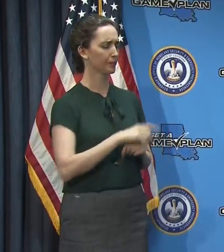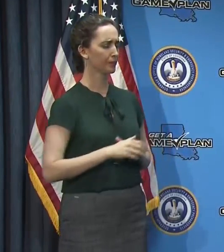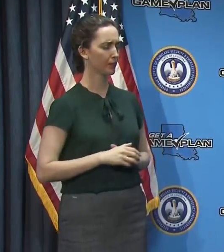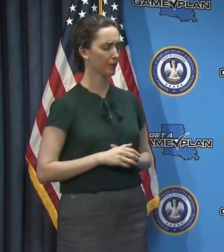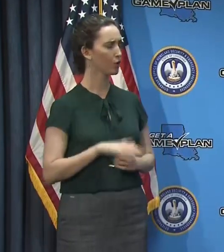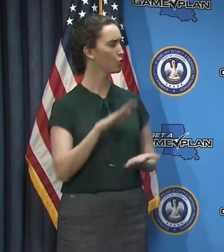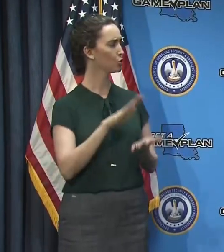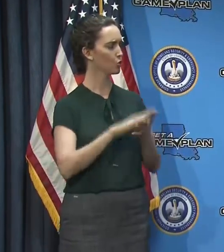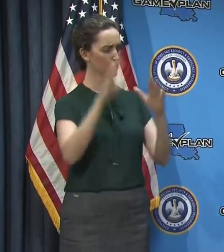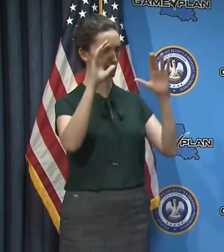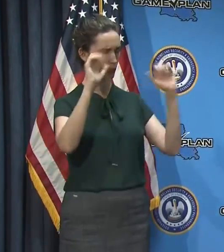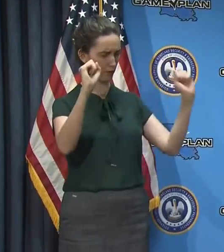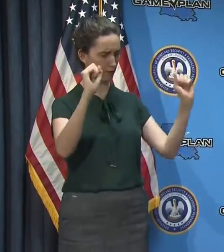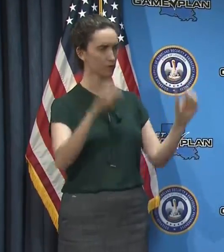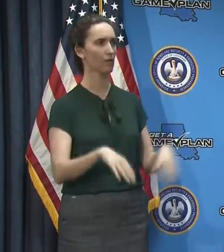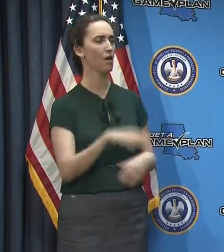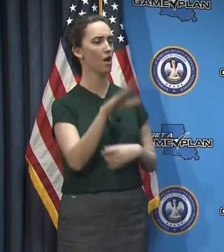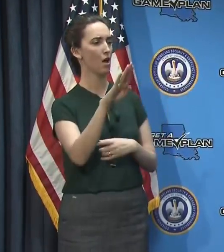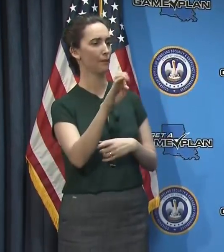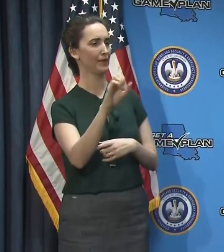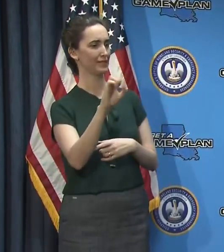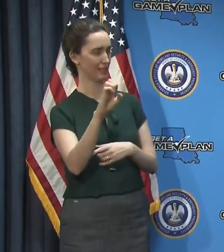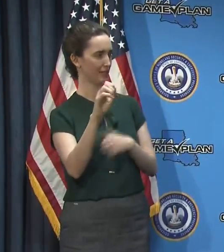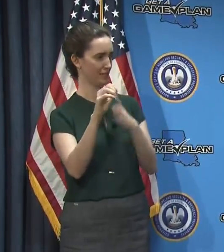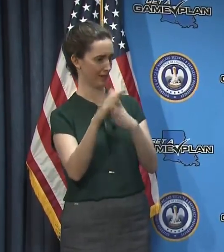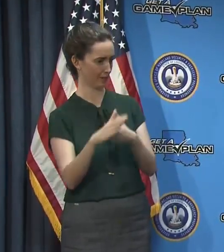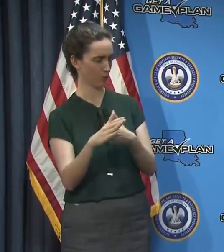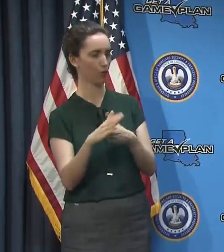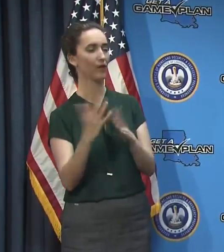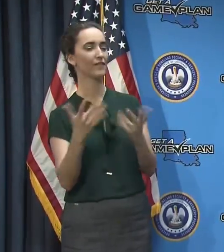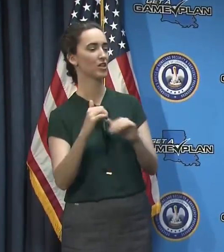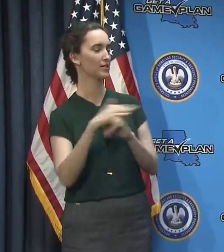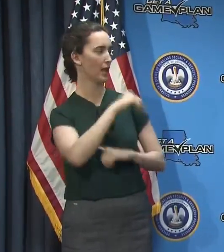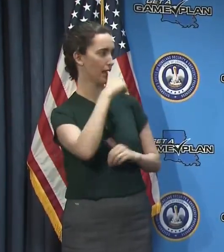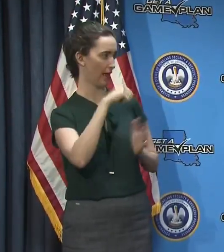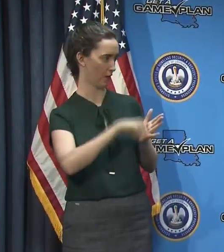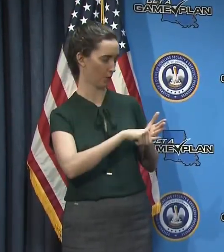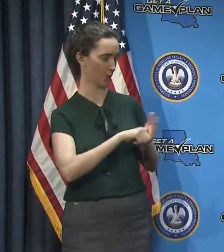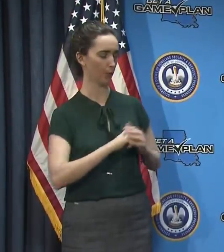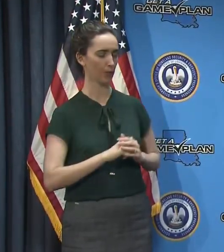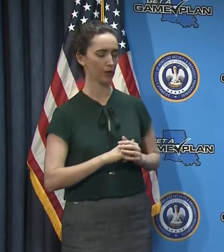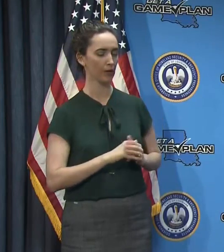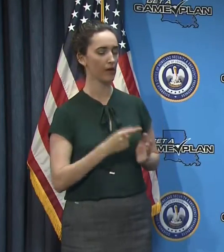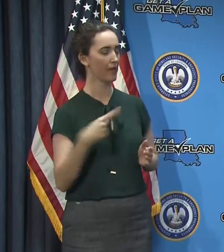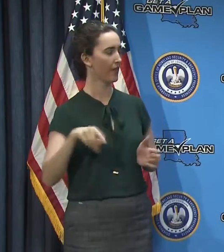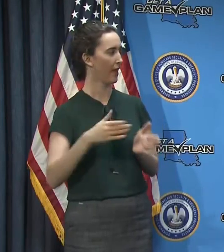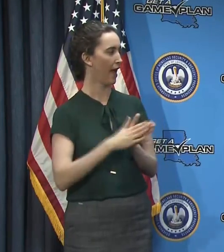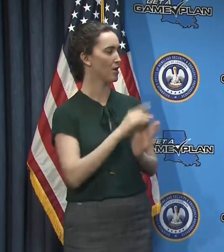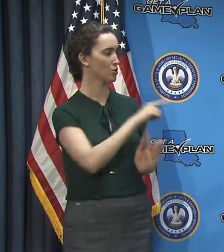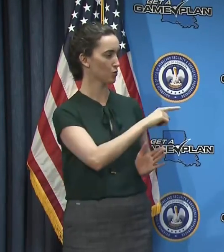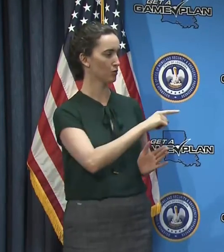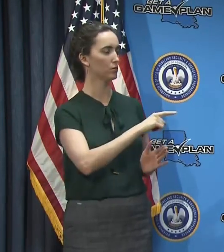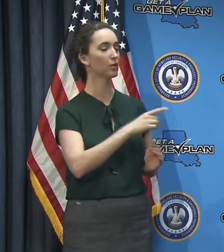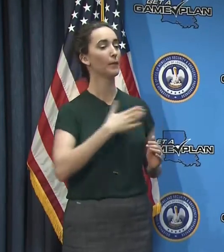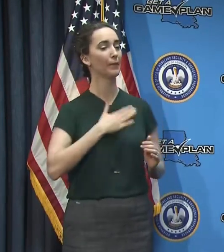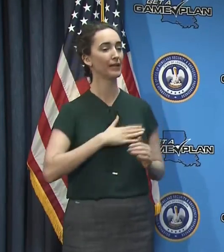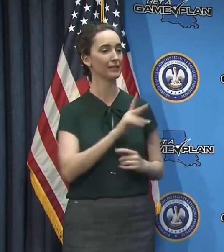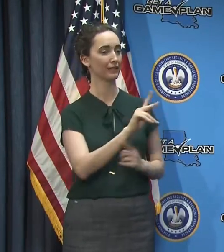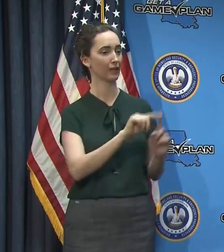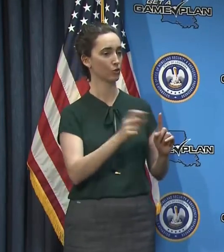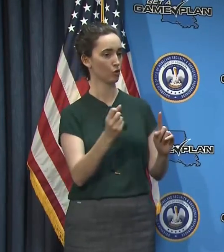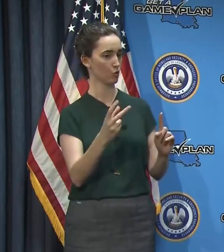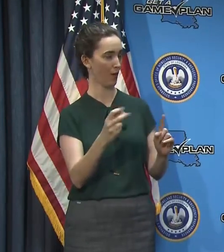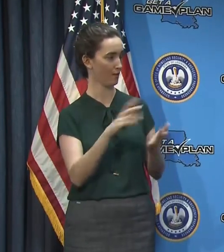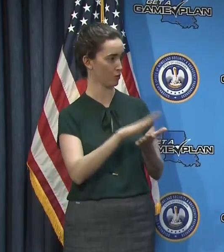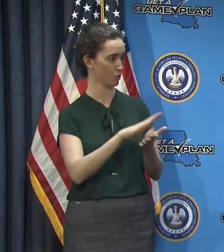Bessey's leadership have sent, um, letters asking for you to keep K-12 school facilities closed through the